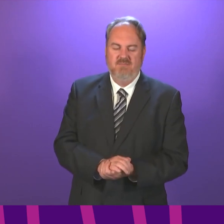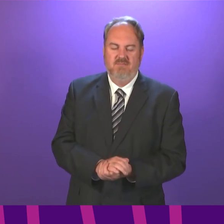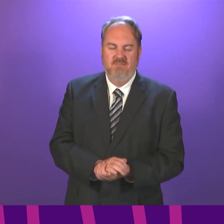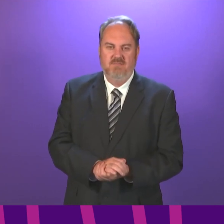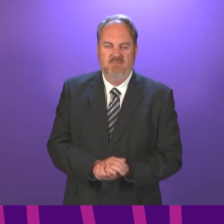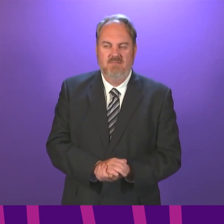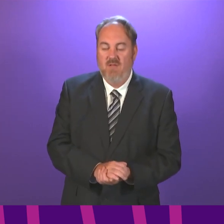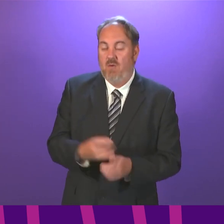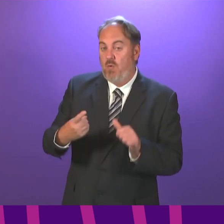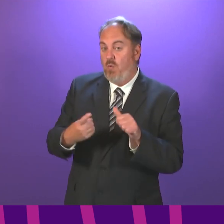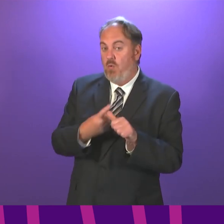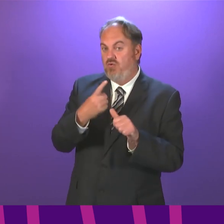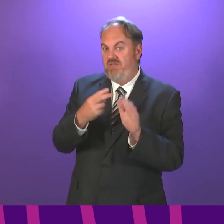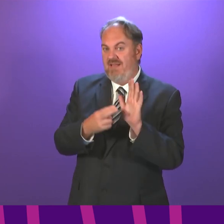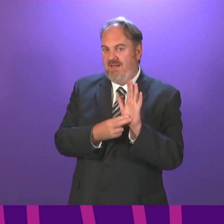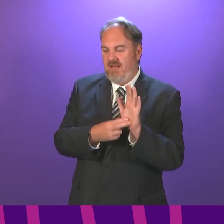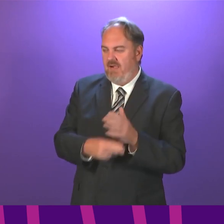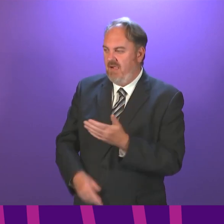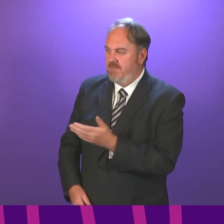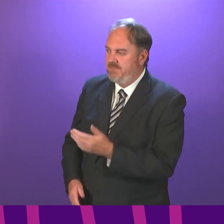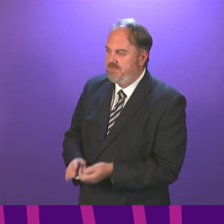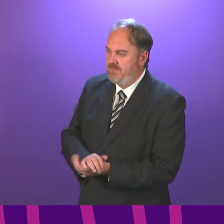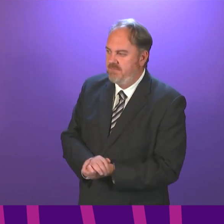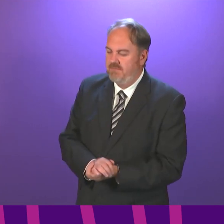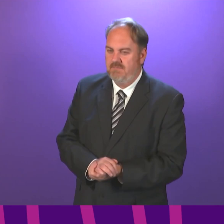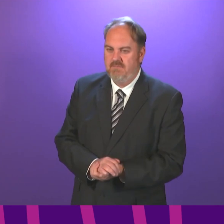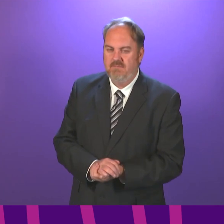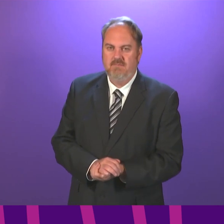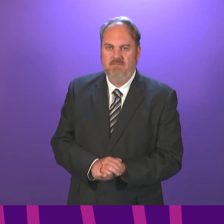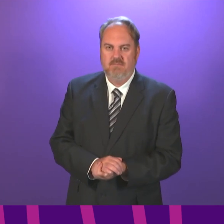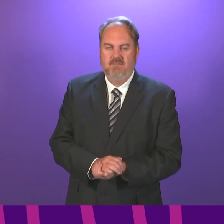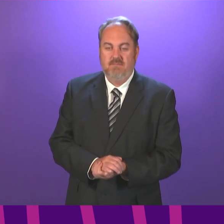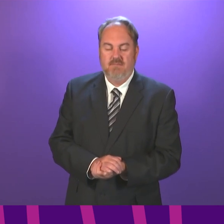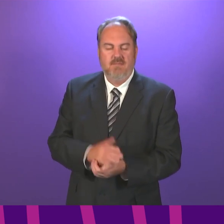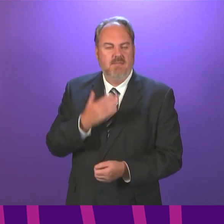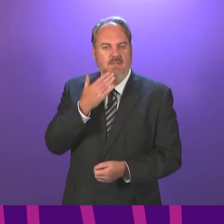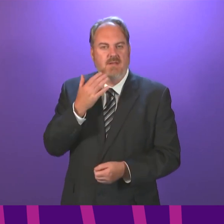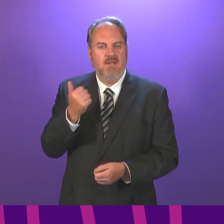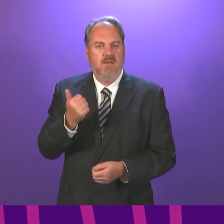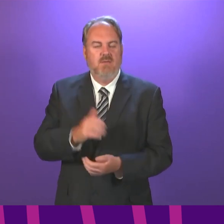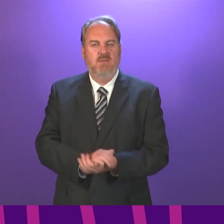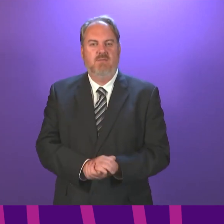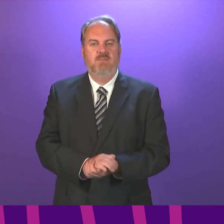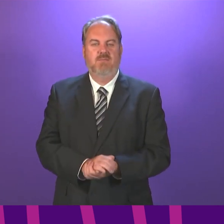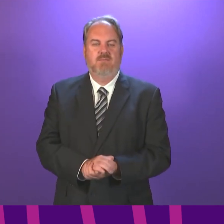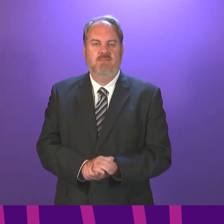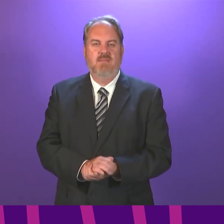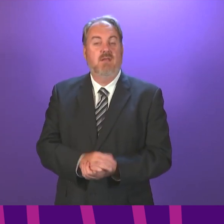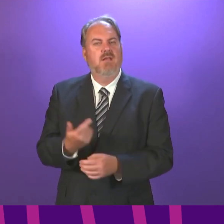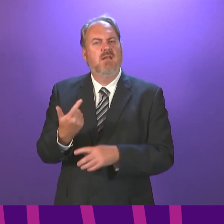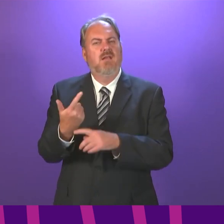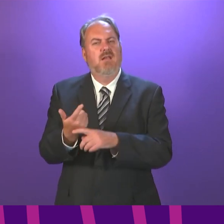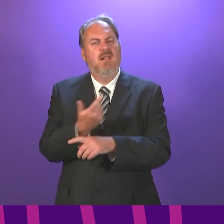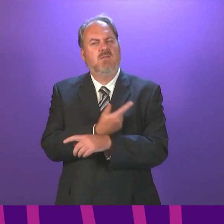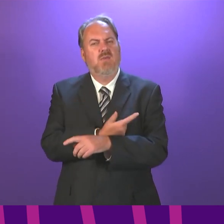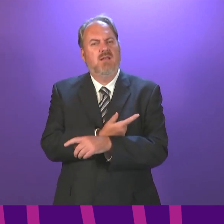Audrey Nicoll, be followed by Sarah Boyack. Boyack, you, Presiding Officer. Last week,